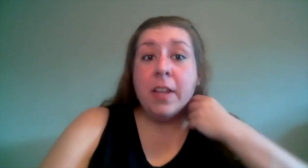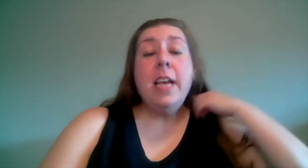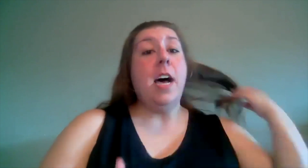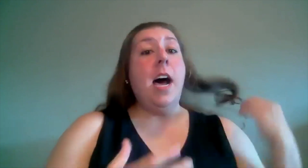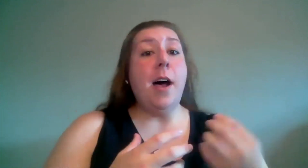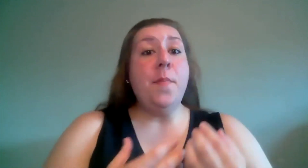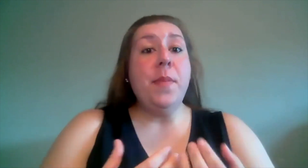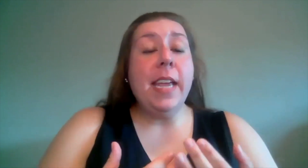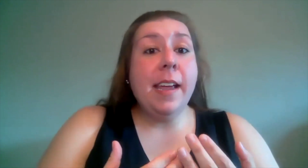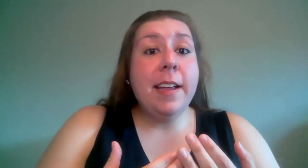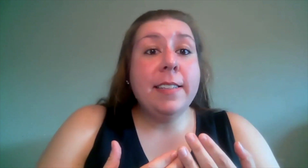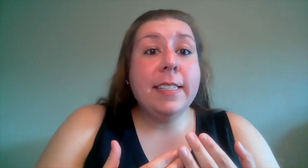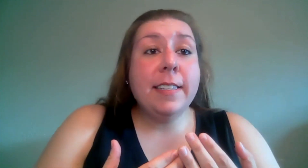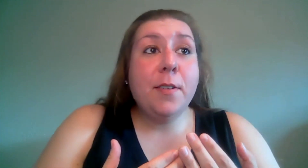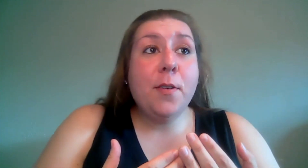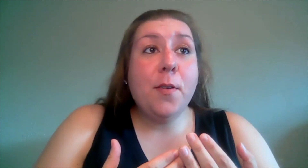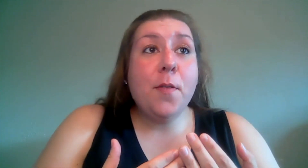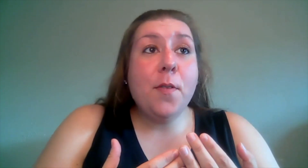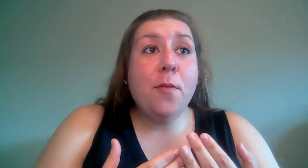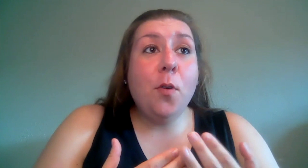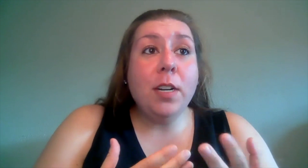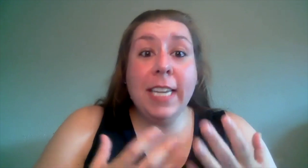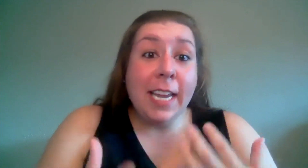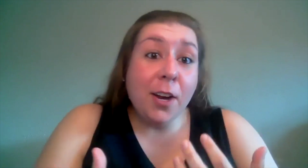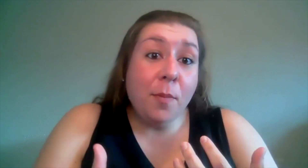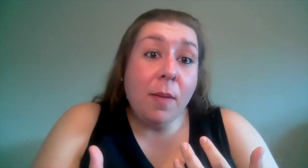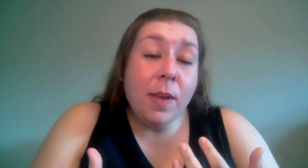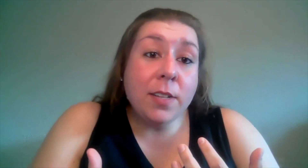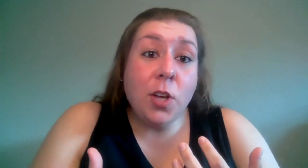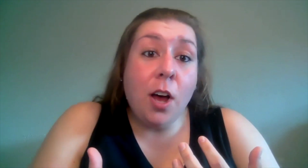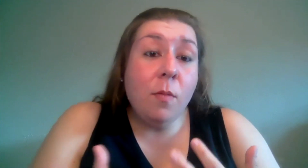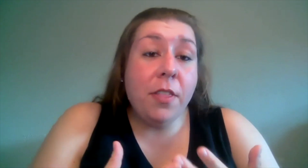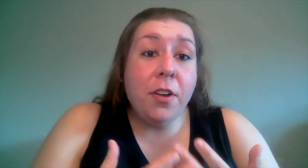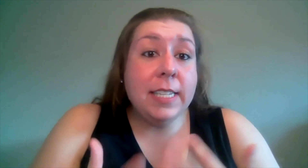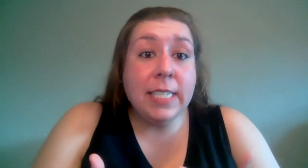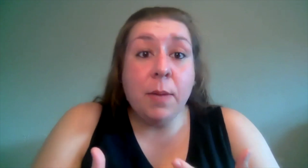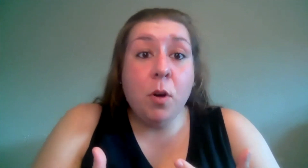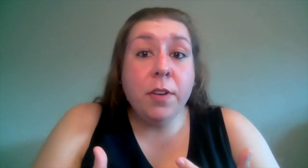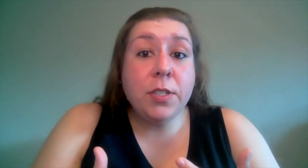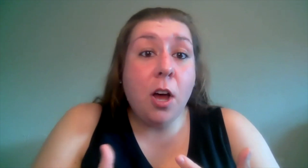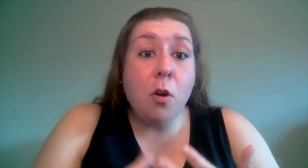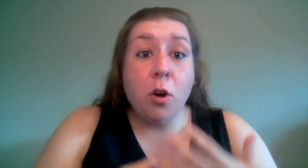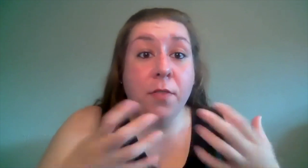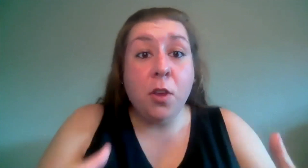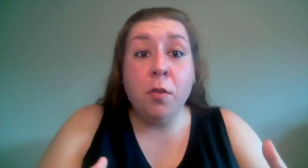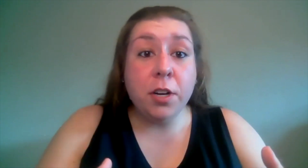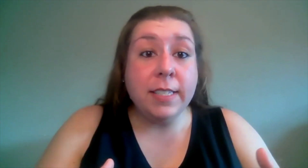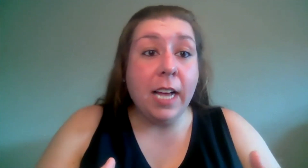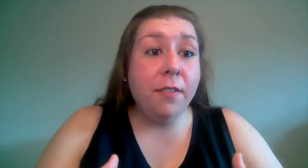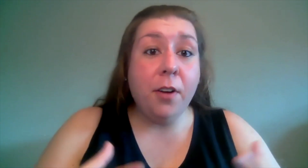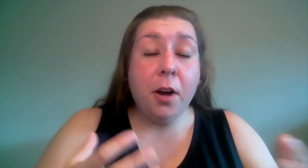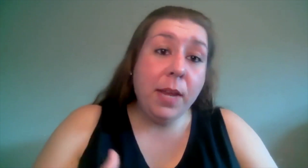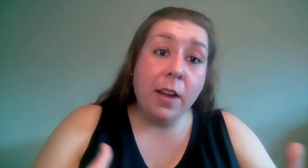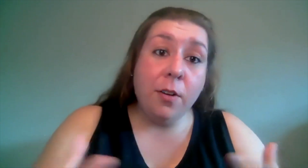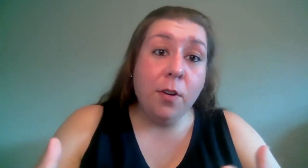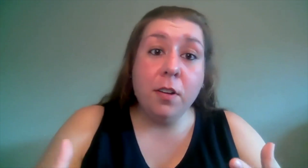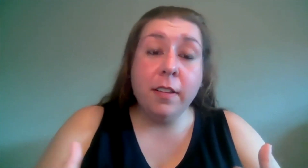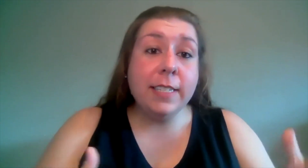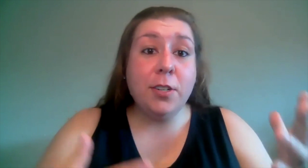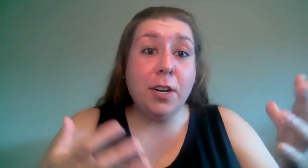um is for to hear maybe a song whether it's a demo of your song or if you yourself are a piano vocalist or